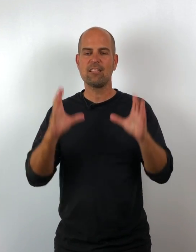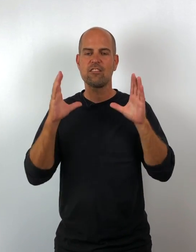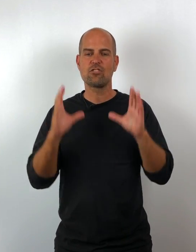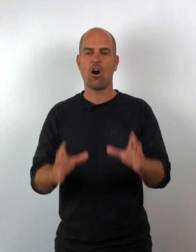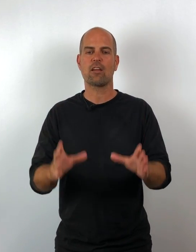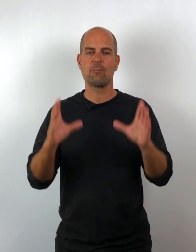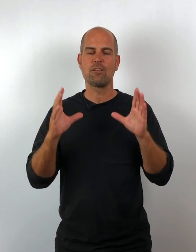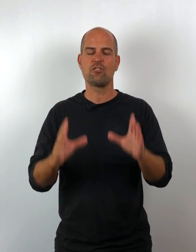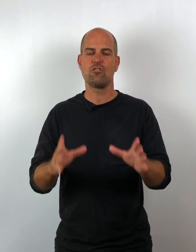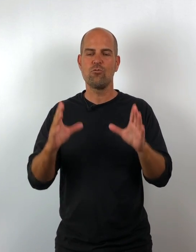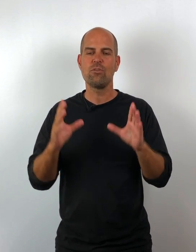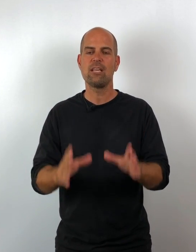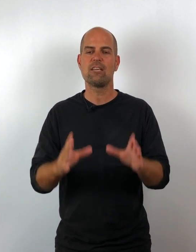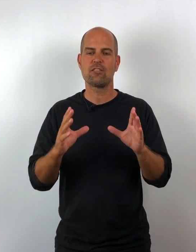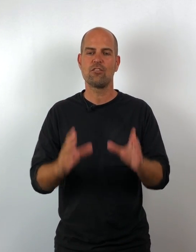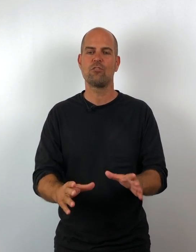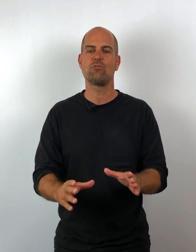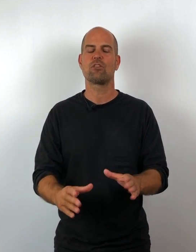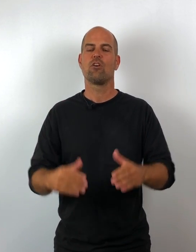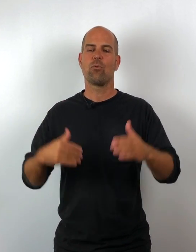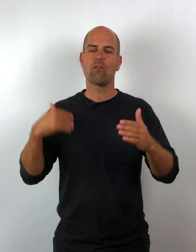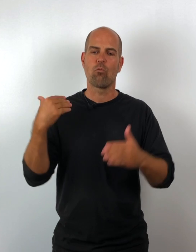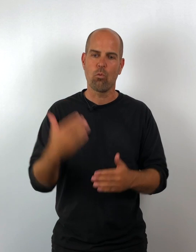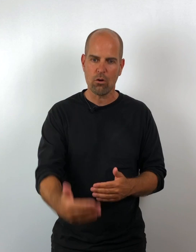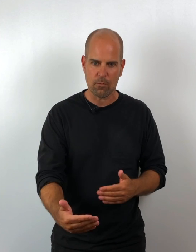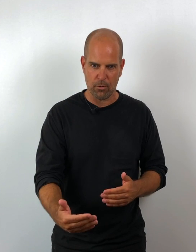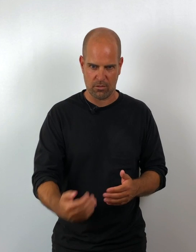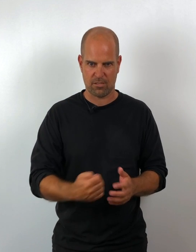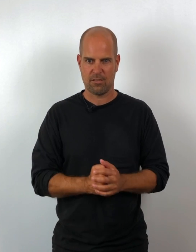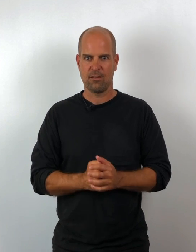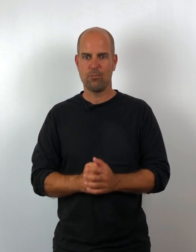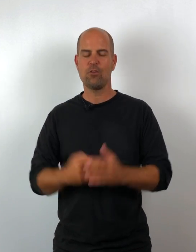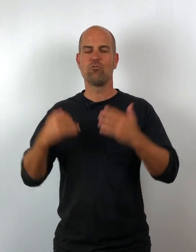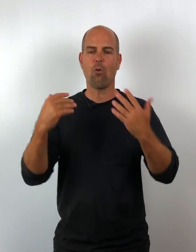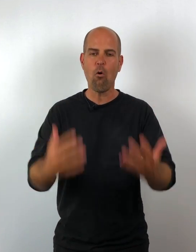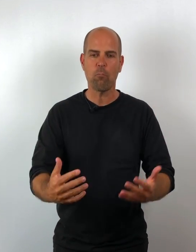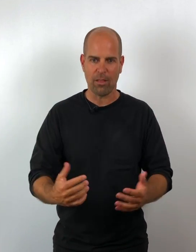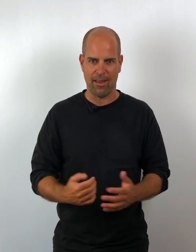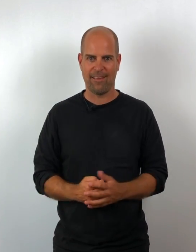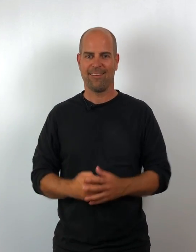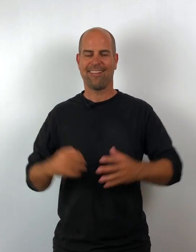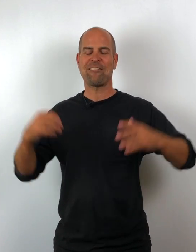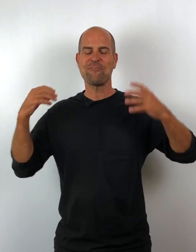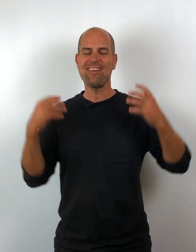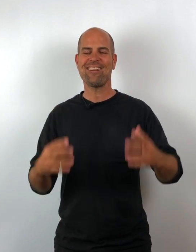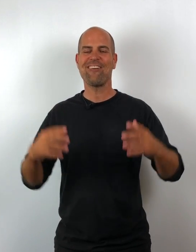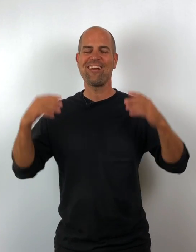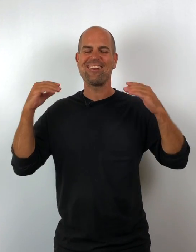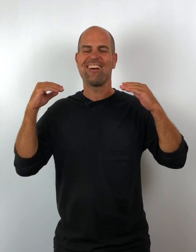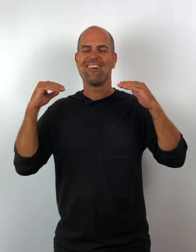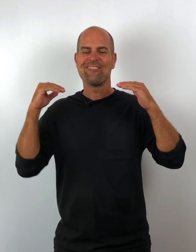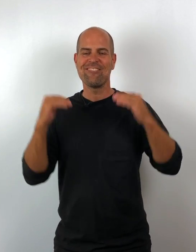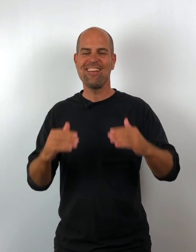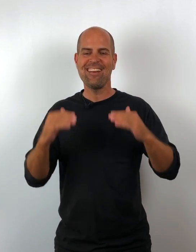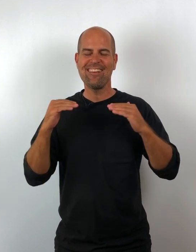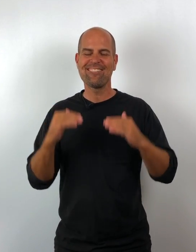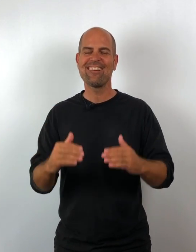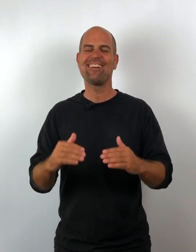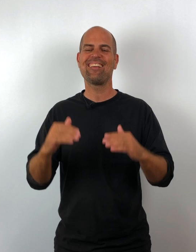the documents you need to use. We have workbooks. We do role play. Like we go into really, really